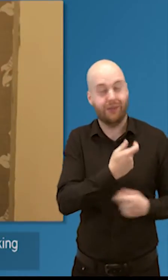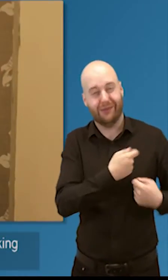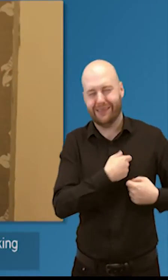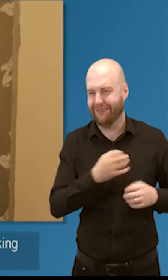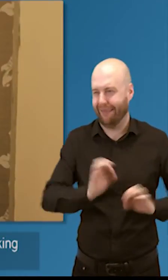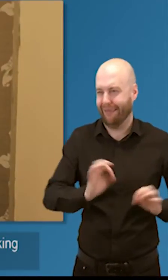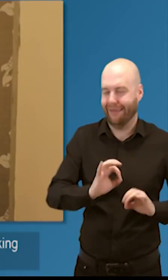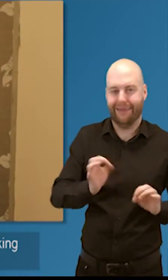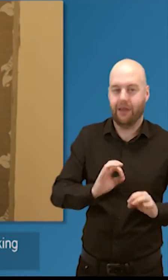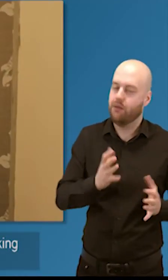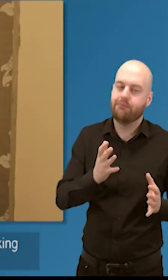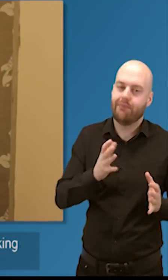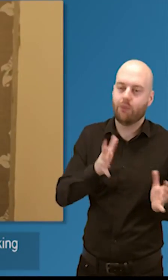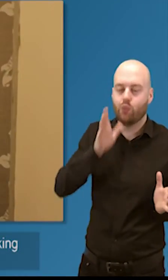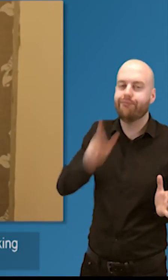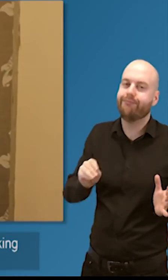colleagues to consider